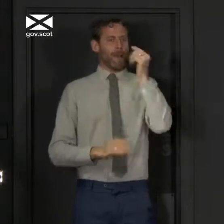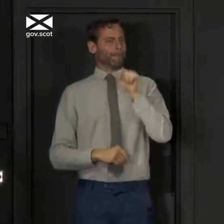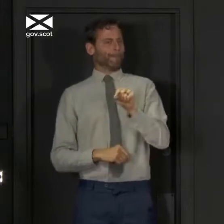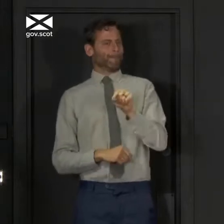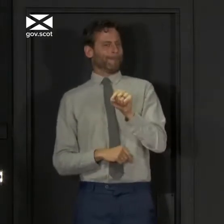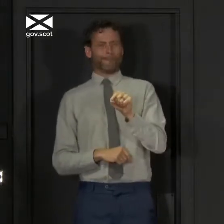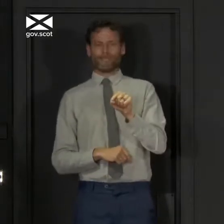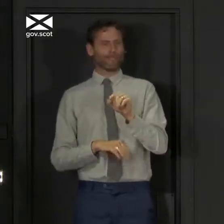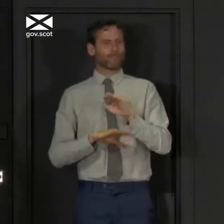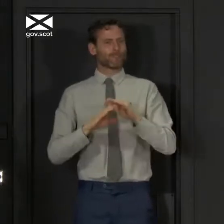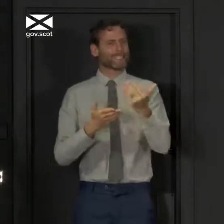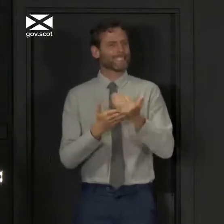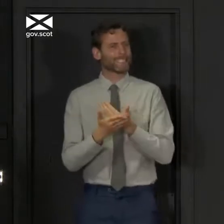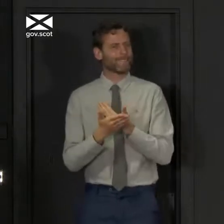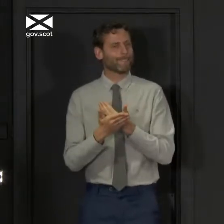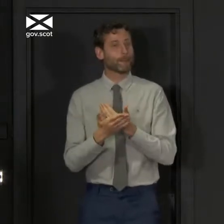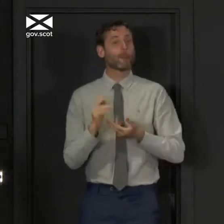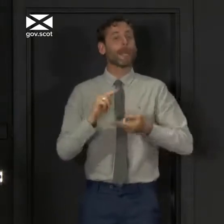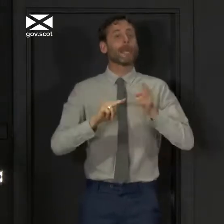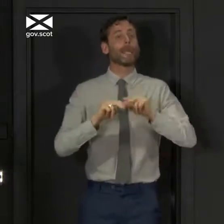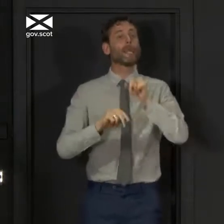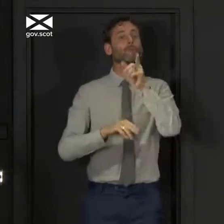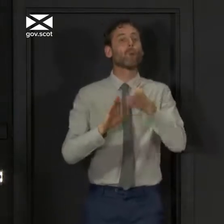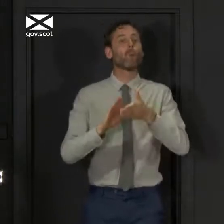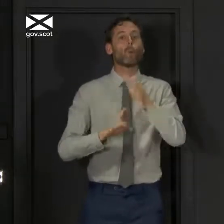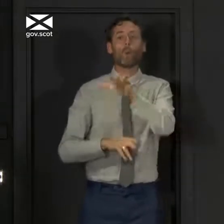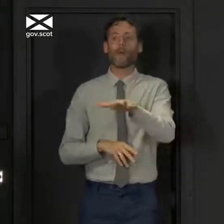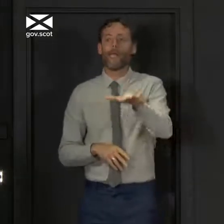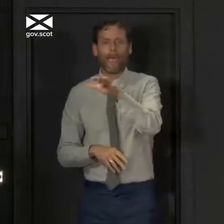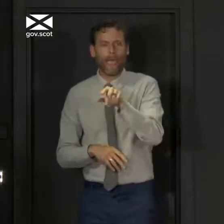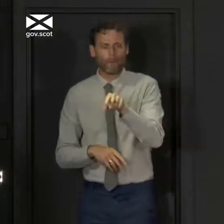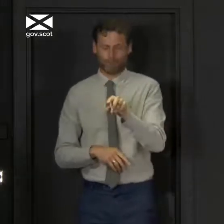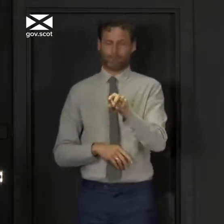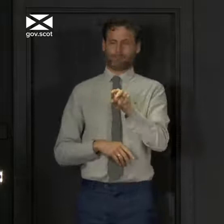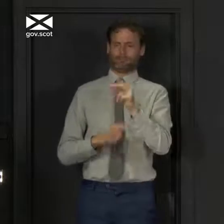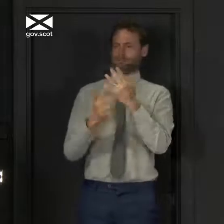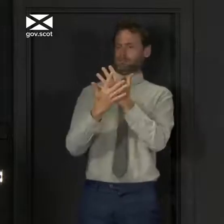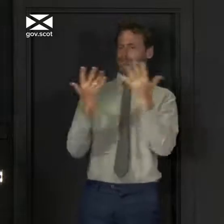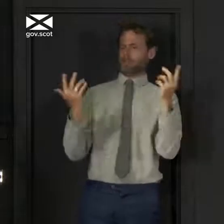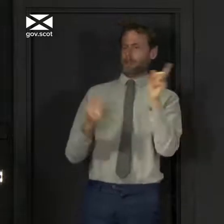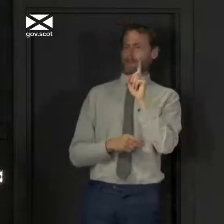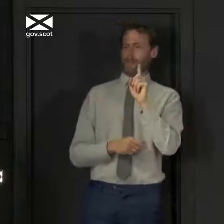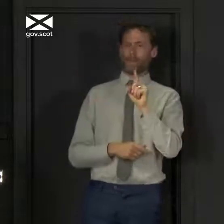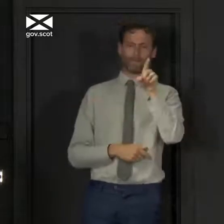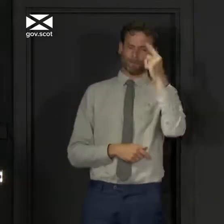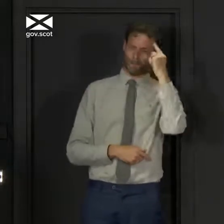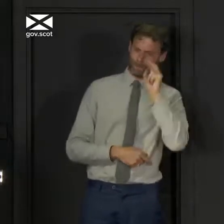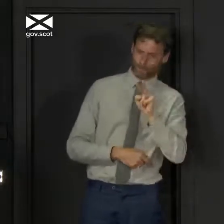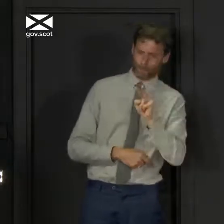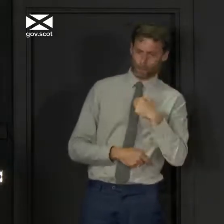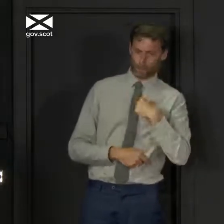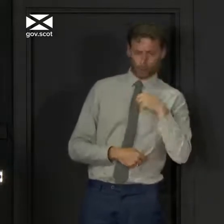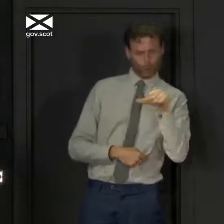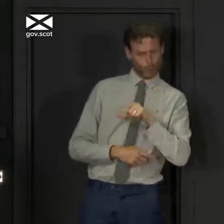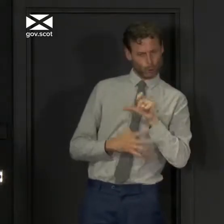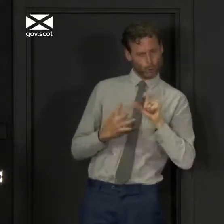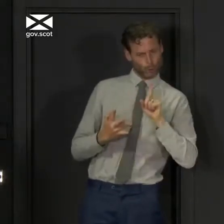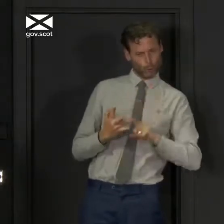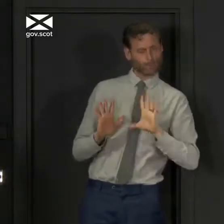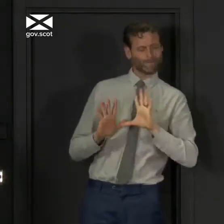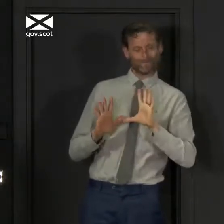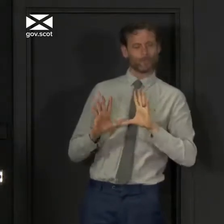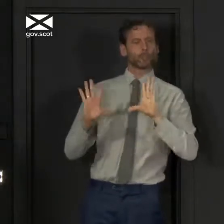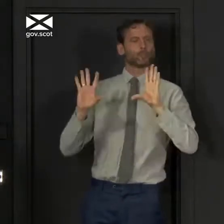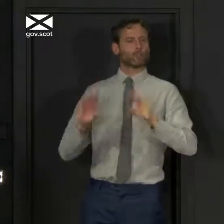this point. So if you do go somewhere and you find it is crowded, please use your judgment, change your plans and go